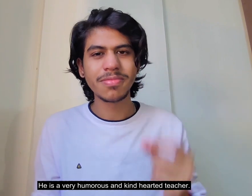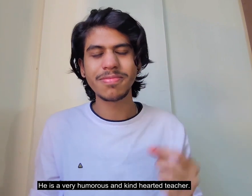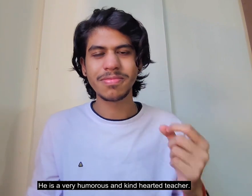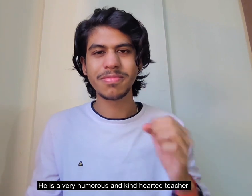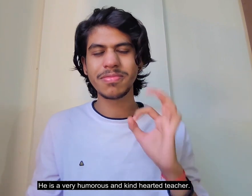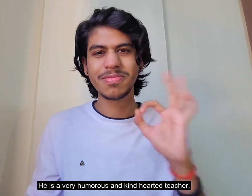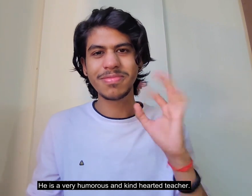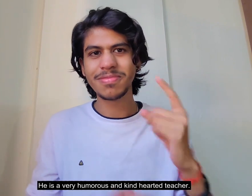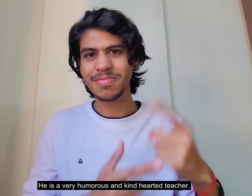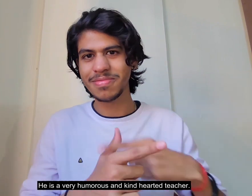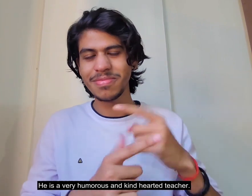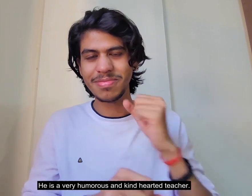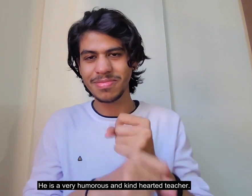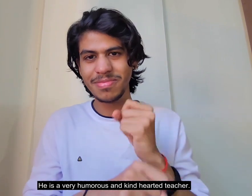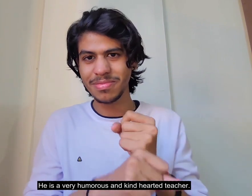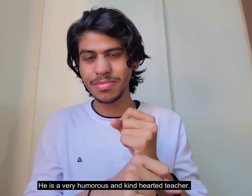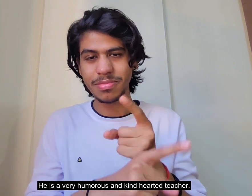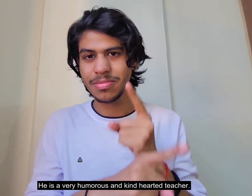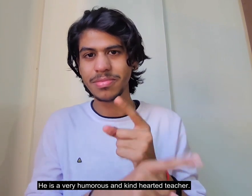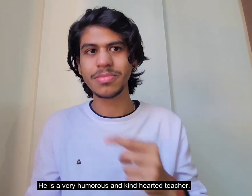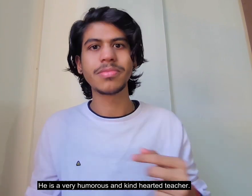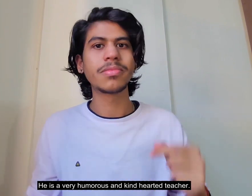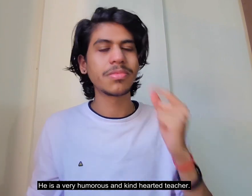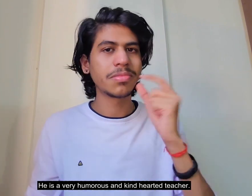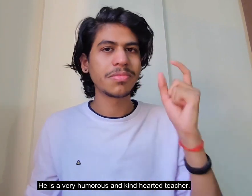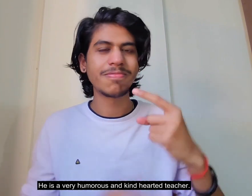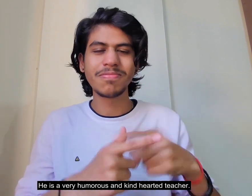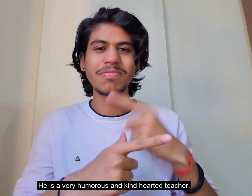very humorous and kind-hearted teacher.